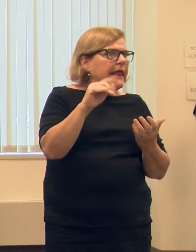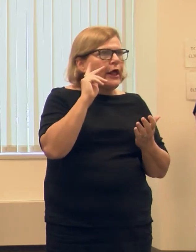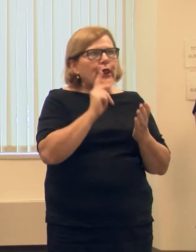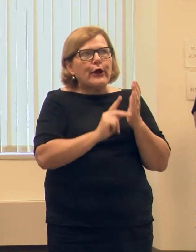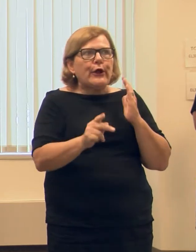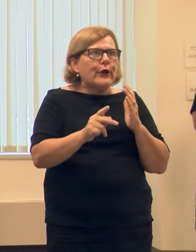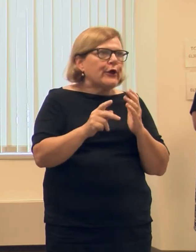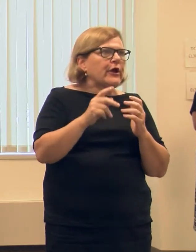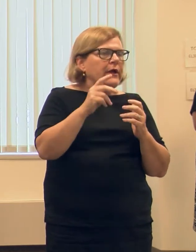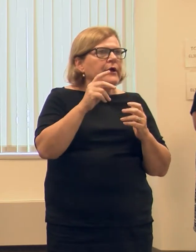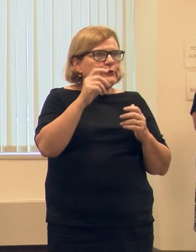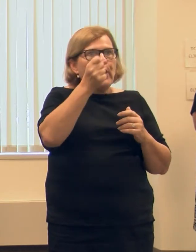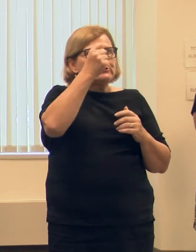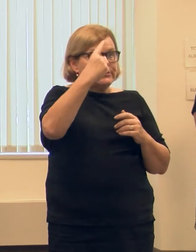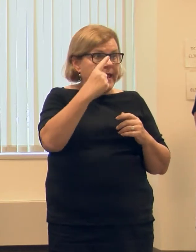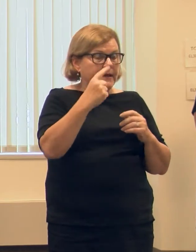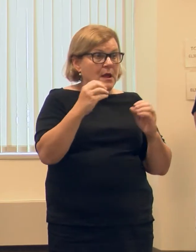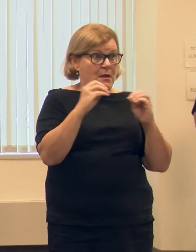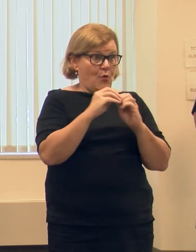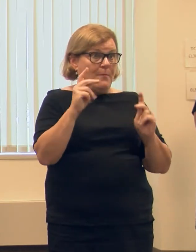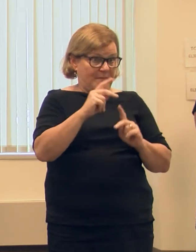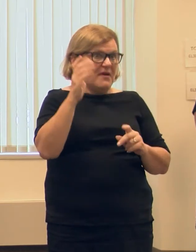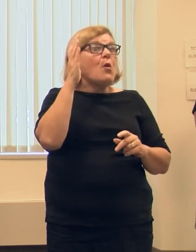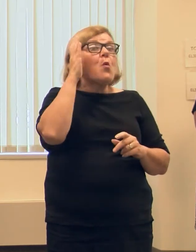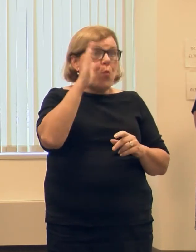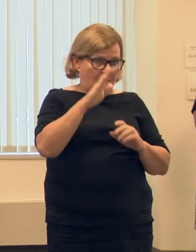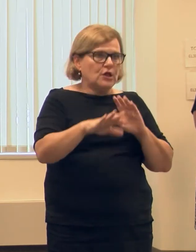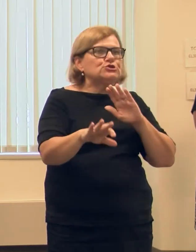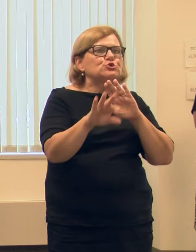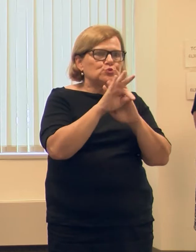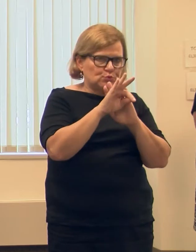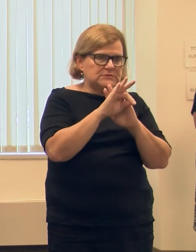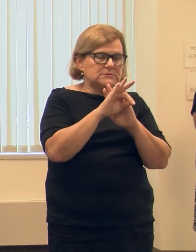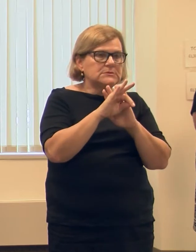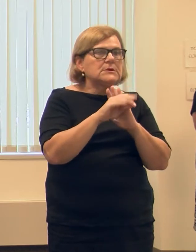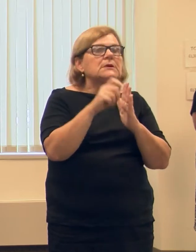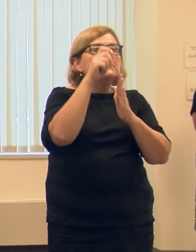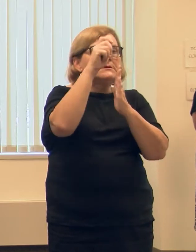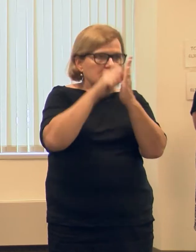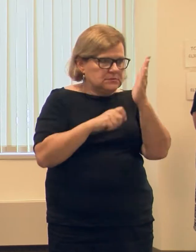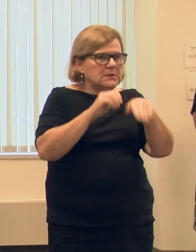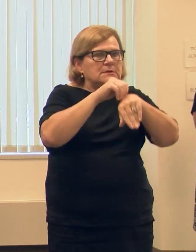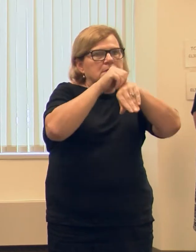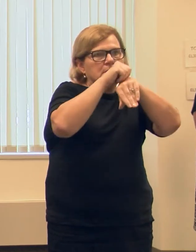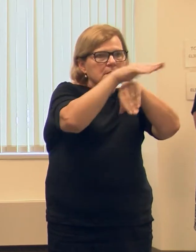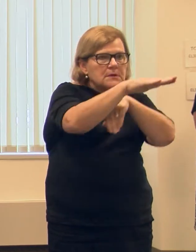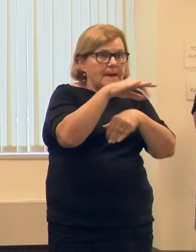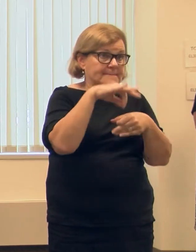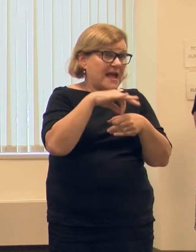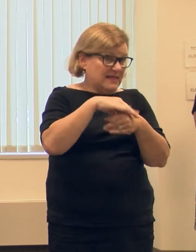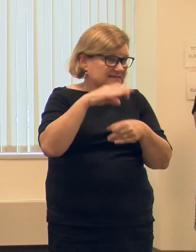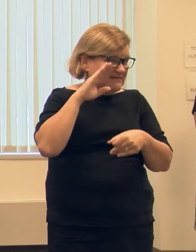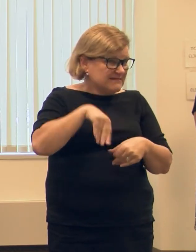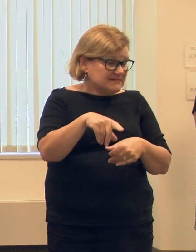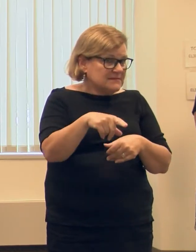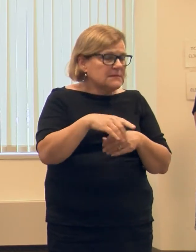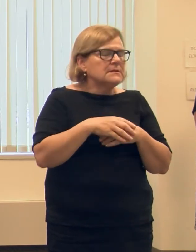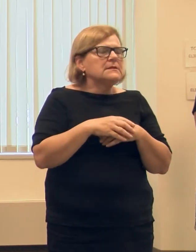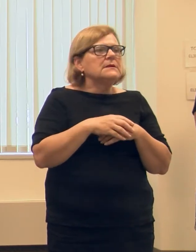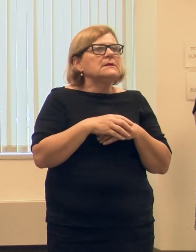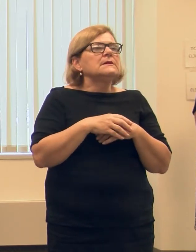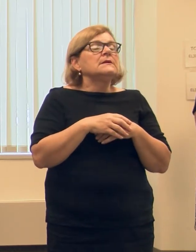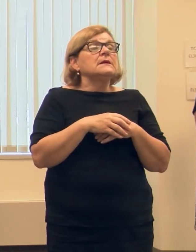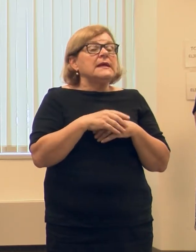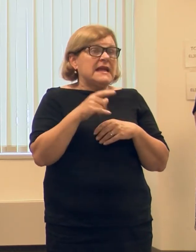rocket scientist to know more of our residents are going to choose to vote absentee. We know that, right? And by the